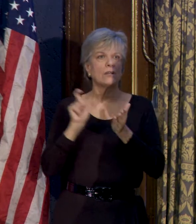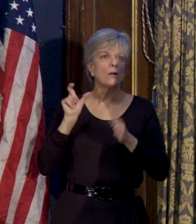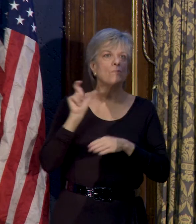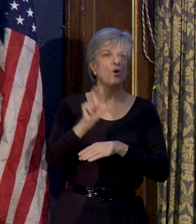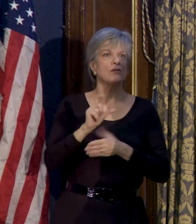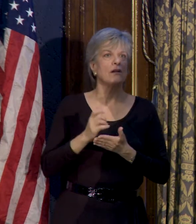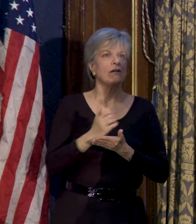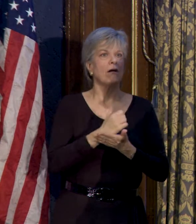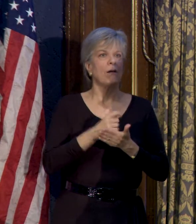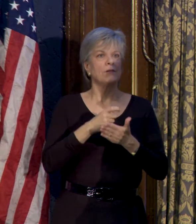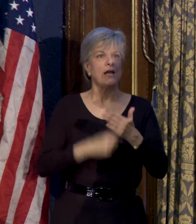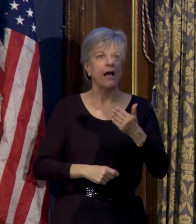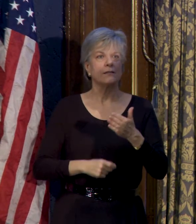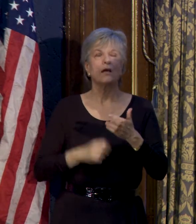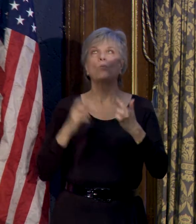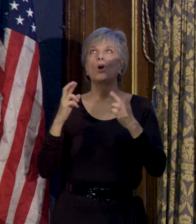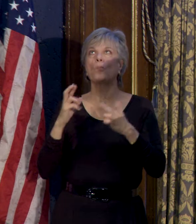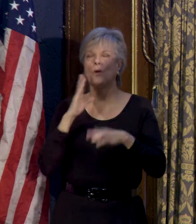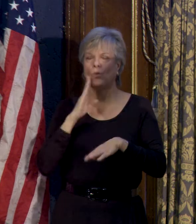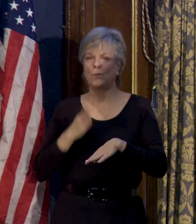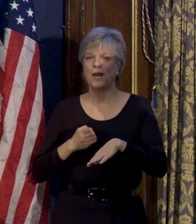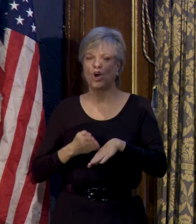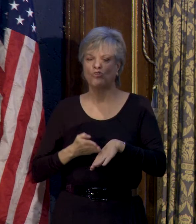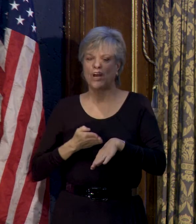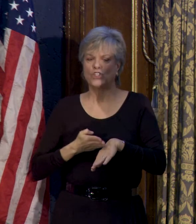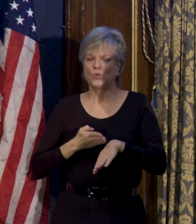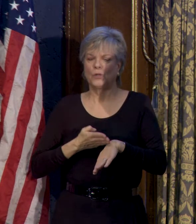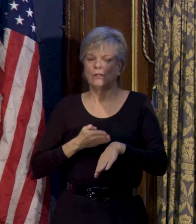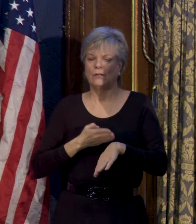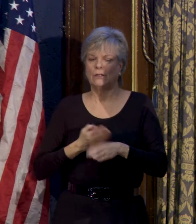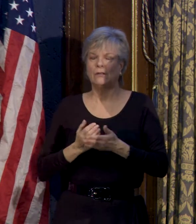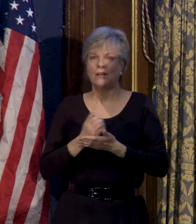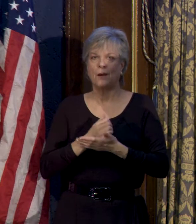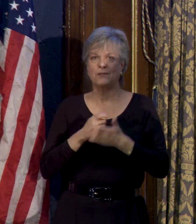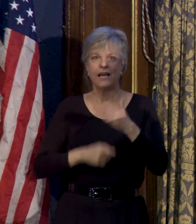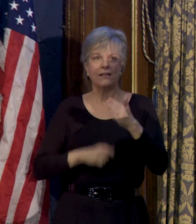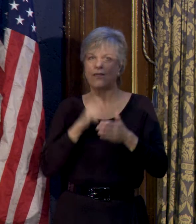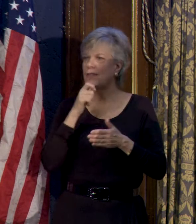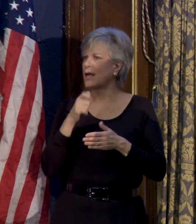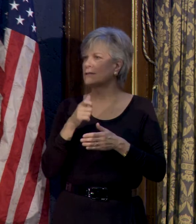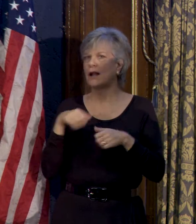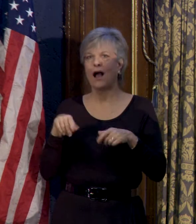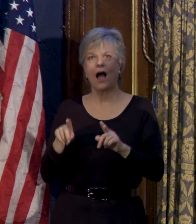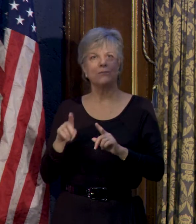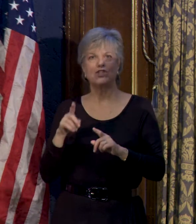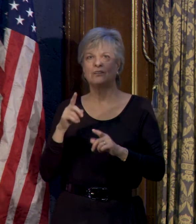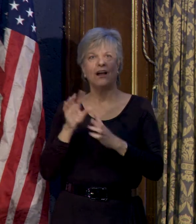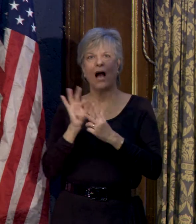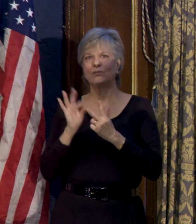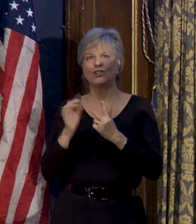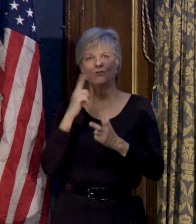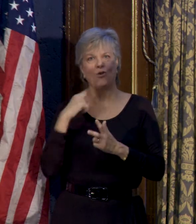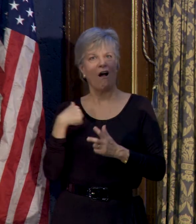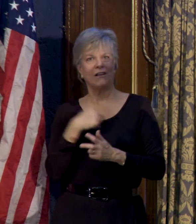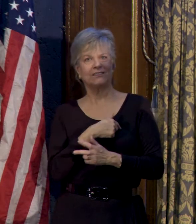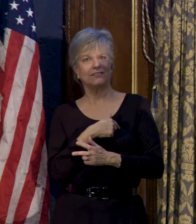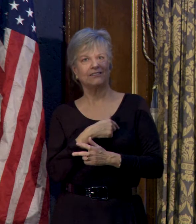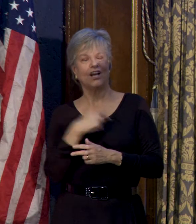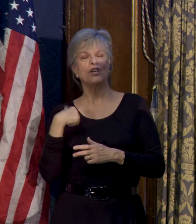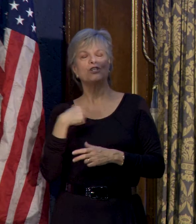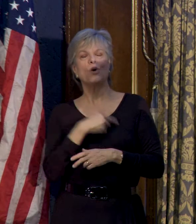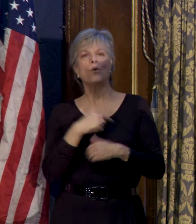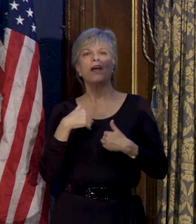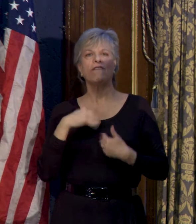and we hope that there will be a graduated income tax. And of course, that's not an option available to local units of government, so we fall back on less